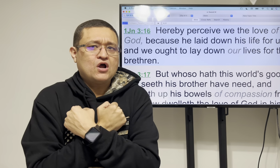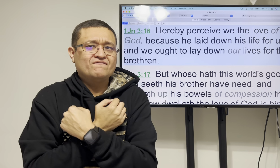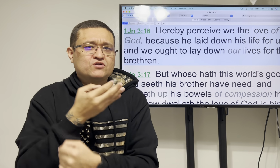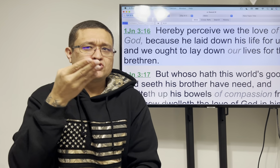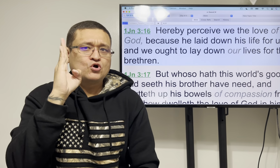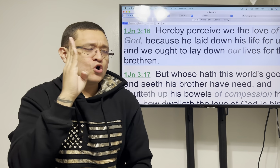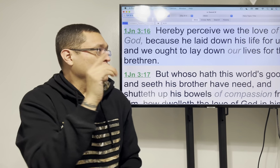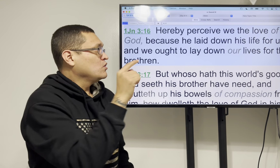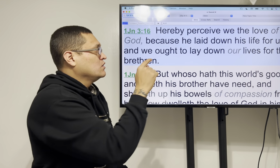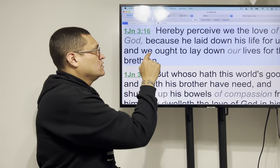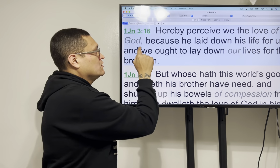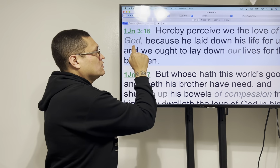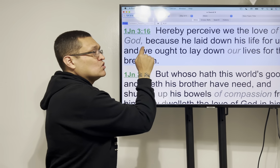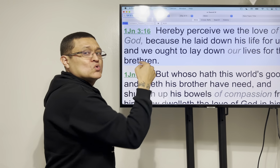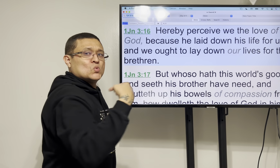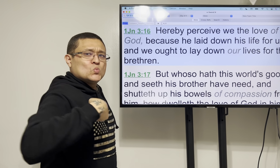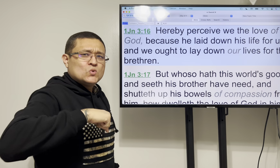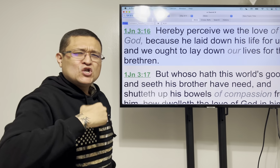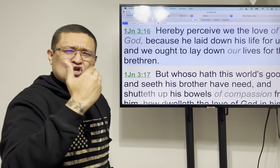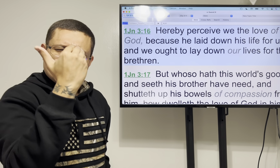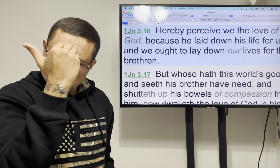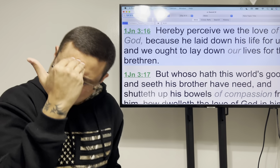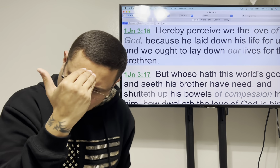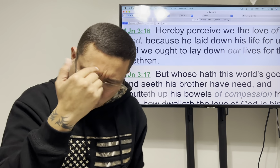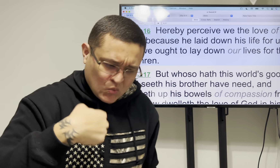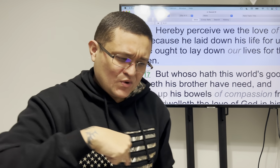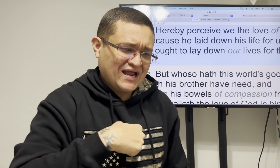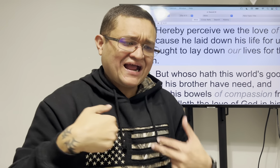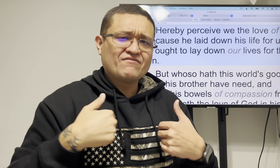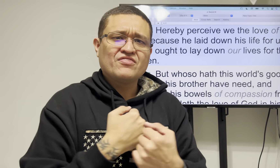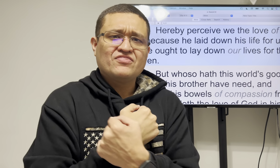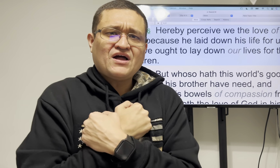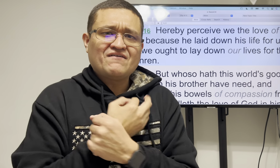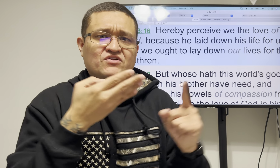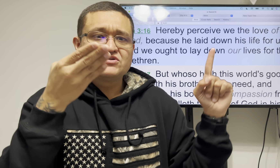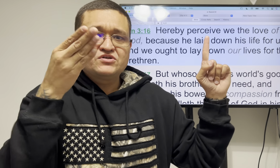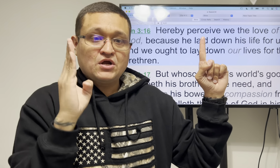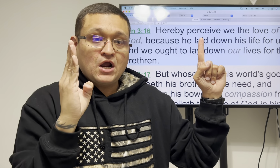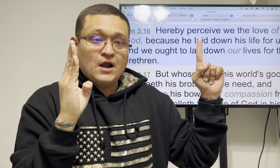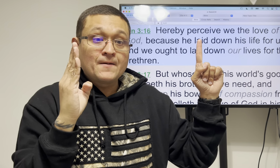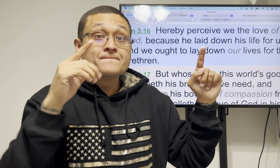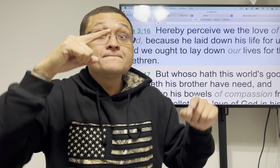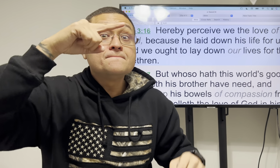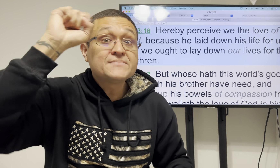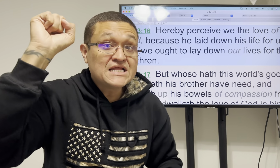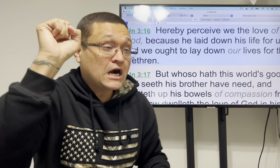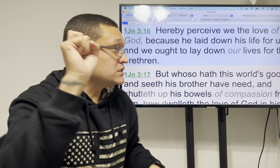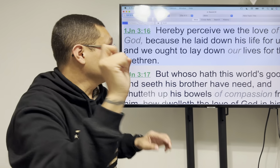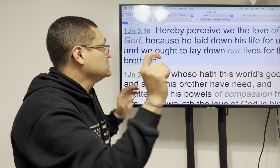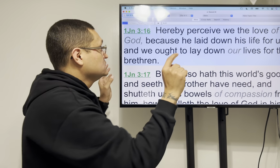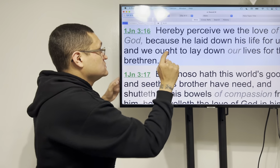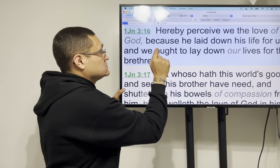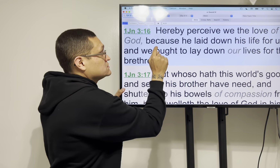we need the love of God it says hereby we know the love of God because